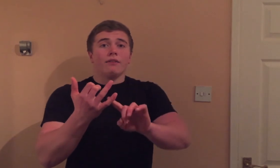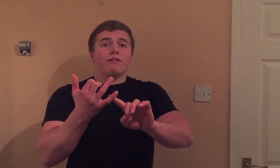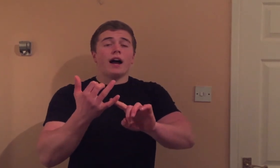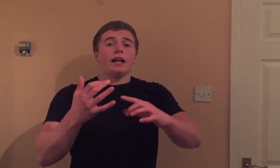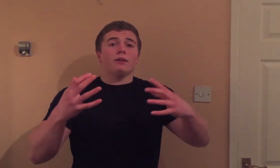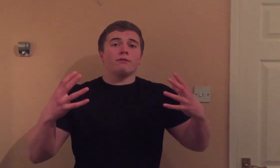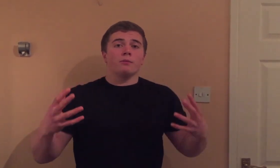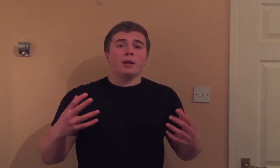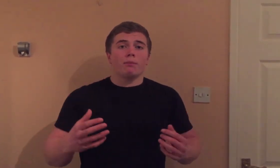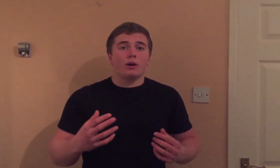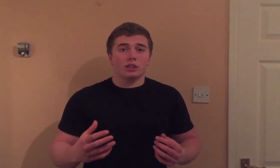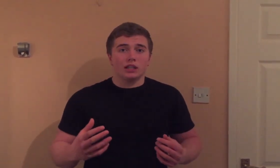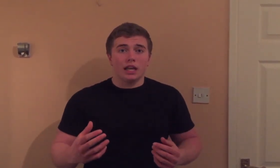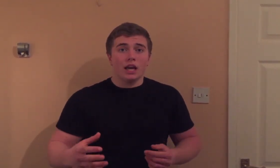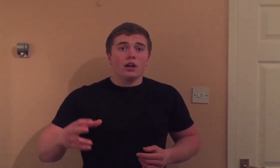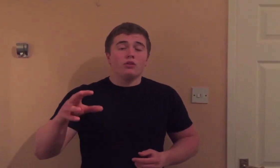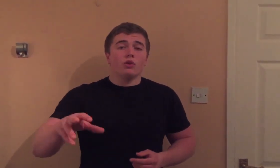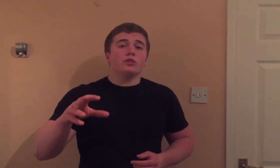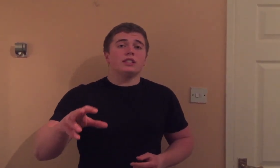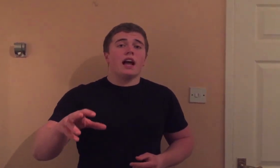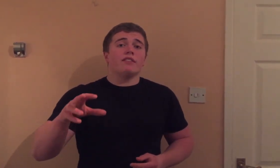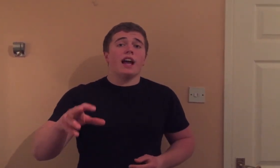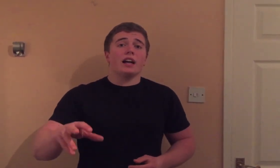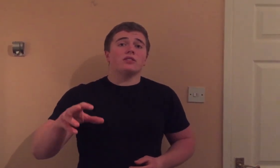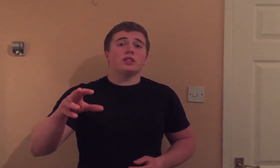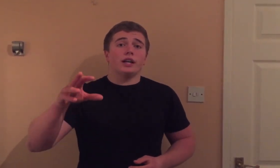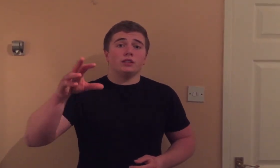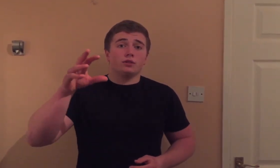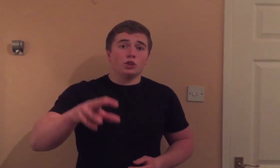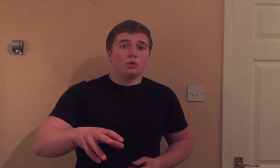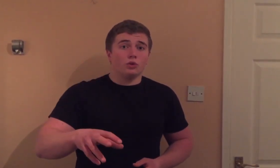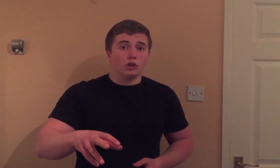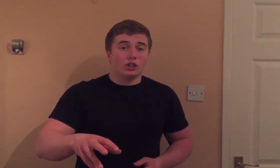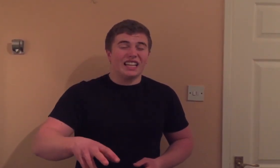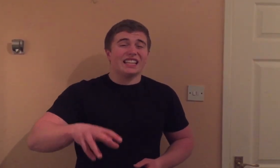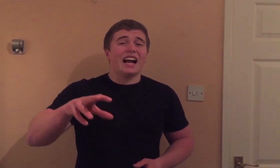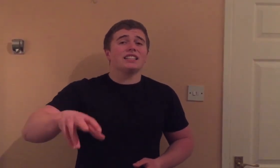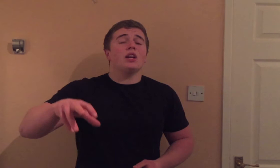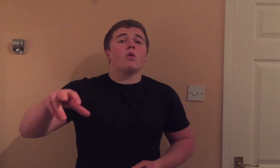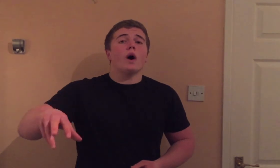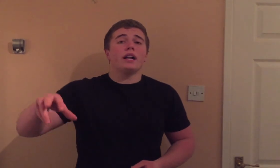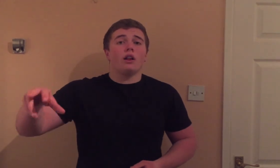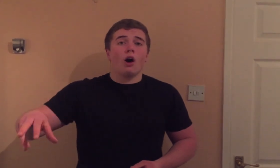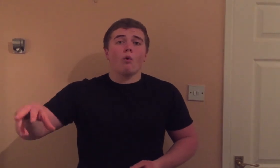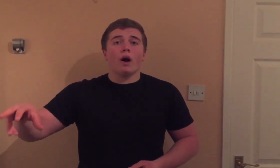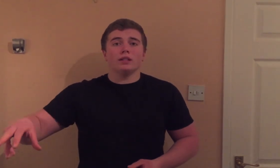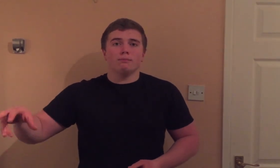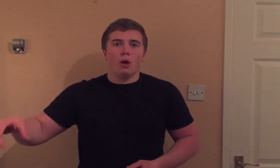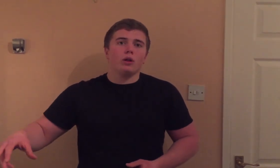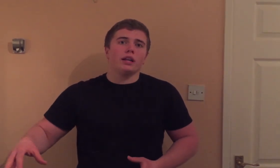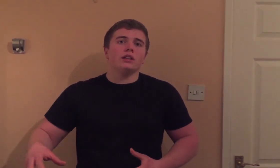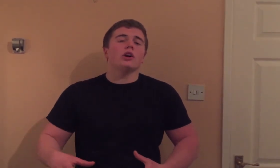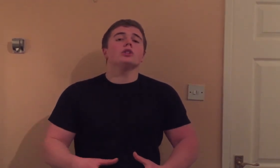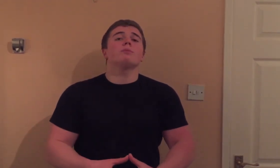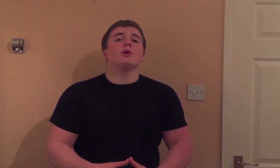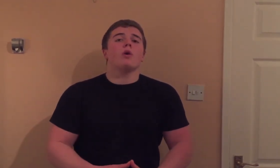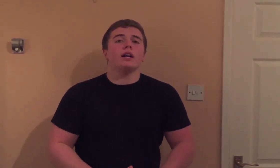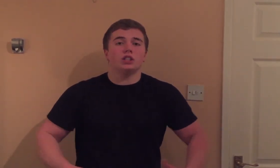find that for me personally, doing seven exercises for shoulders is actually quite a lot whilst bulking. It does put quite a